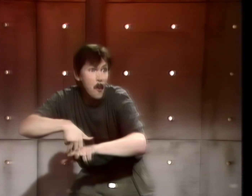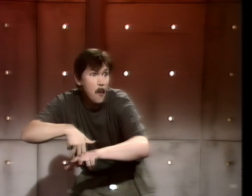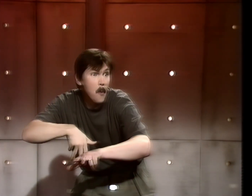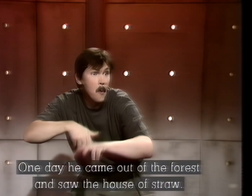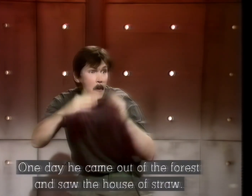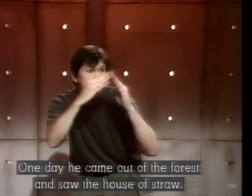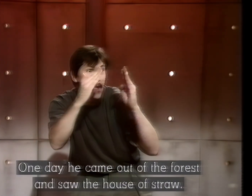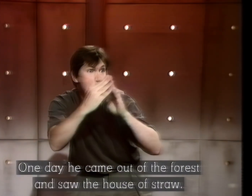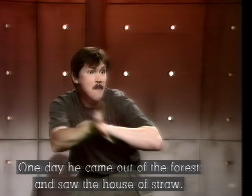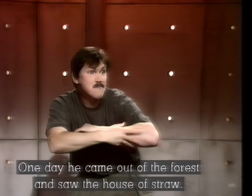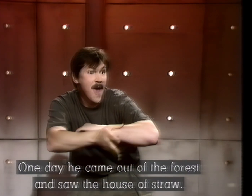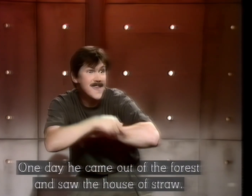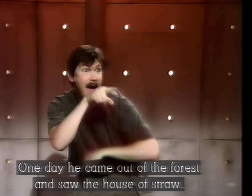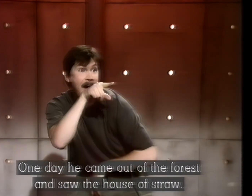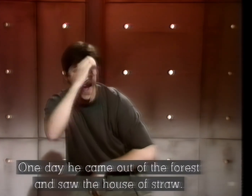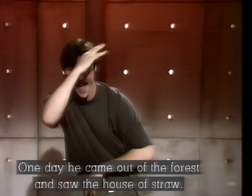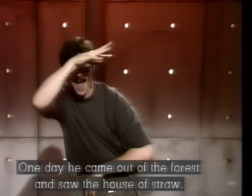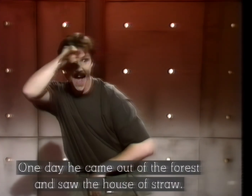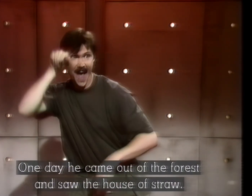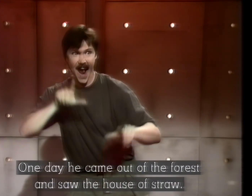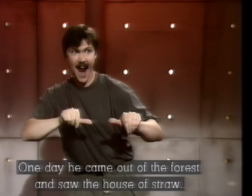And one day, he came out of the forest, and saw the house of straw.